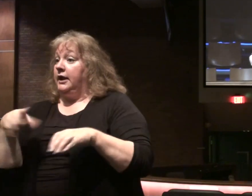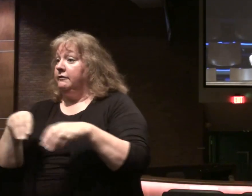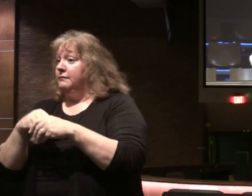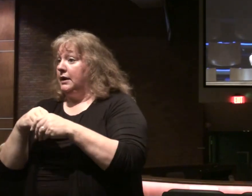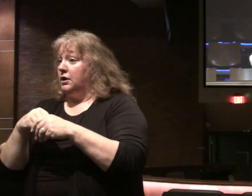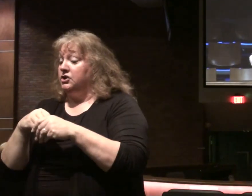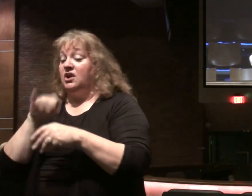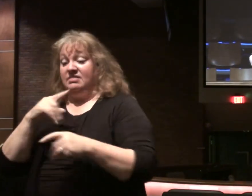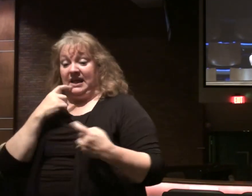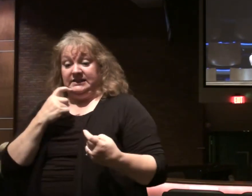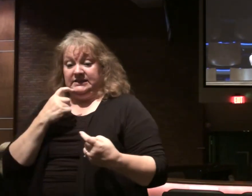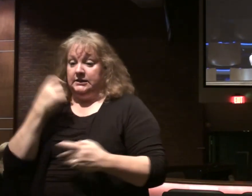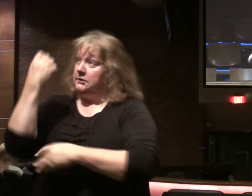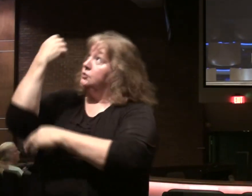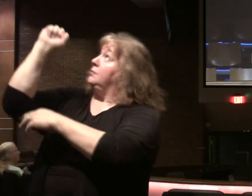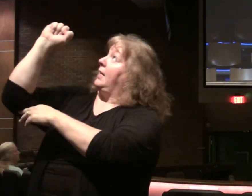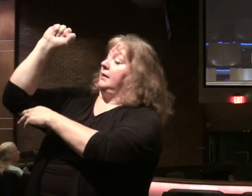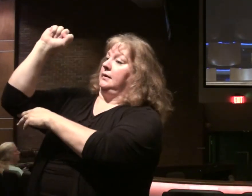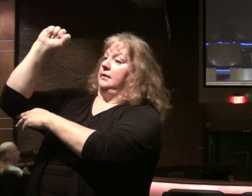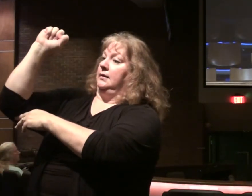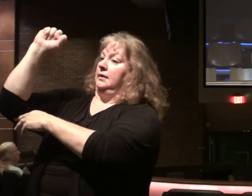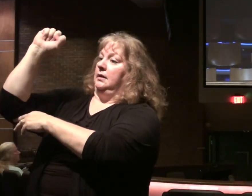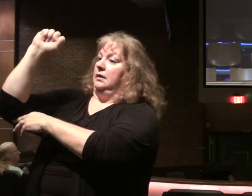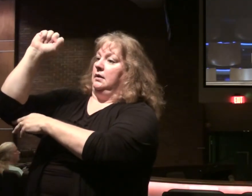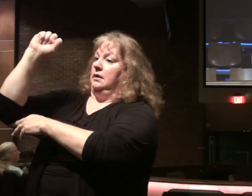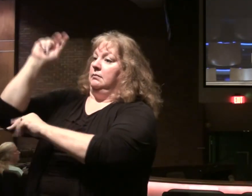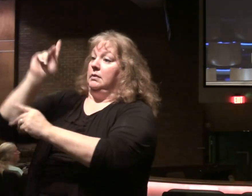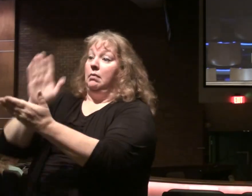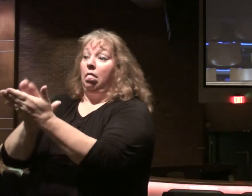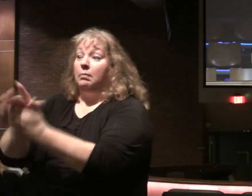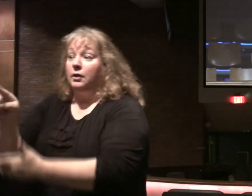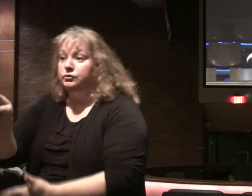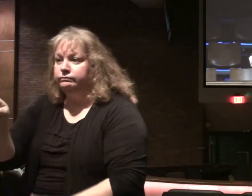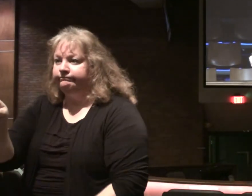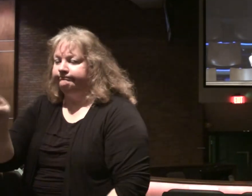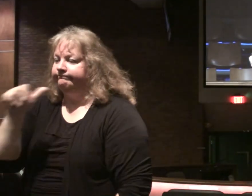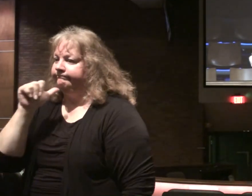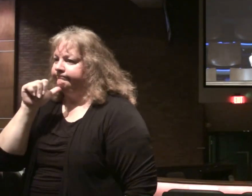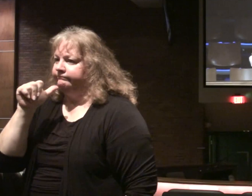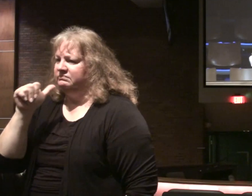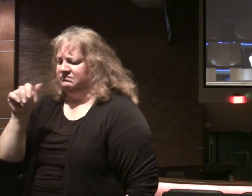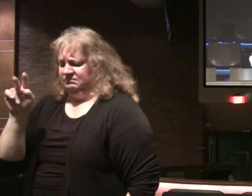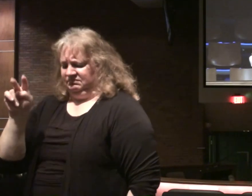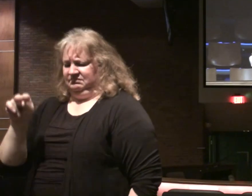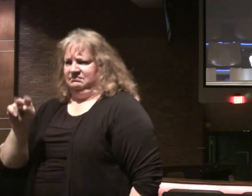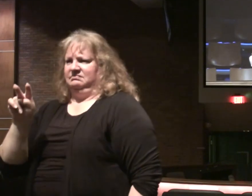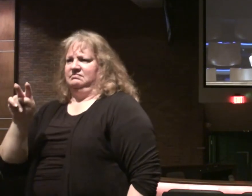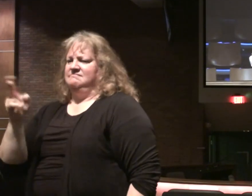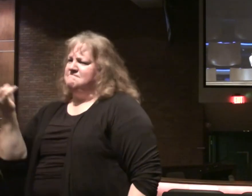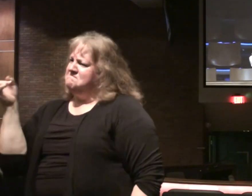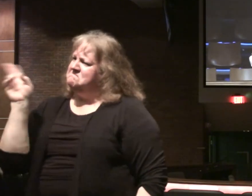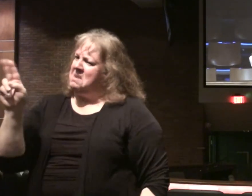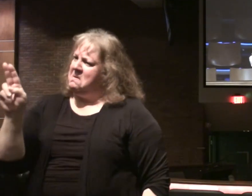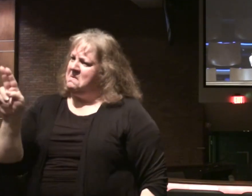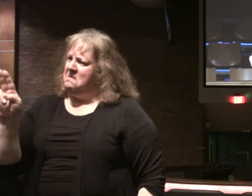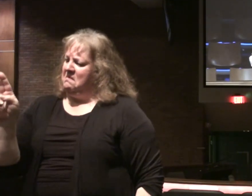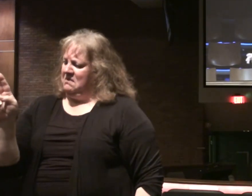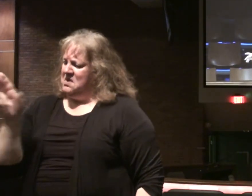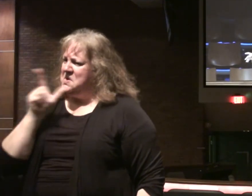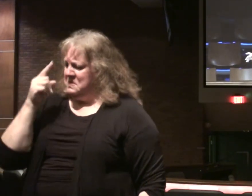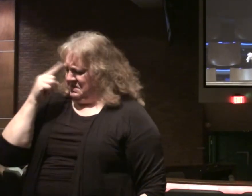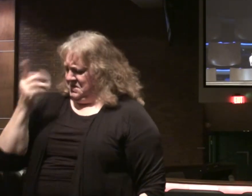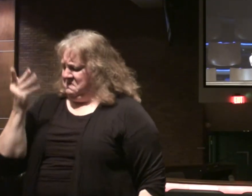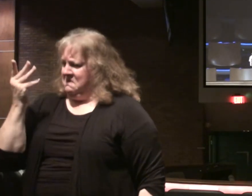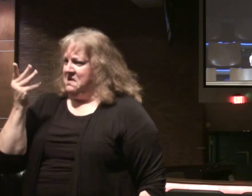It's rebellion against God. That's not going to give you applause. That's going to give you insults. Persecutions.